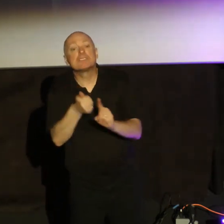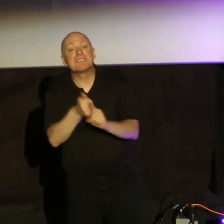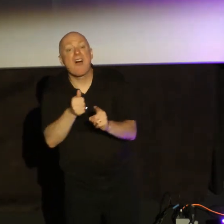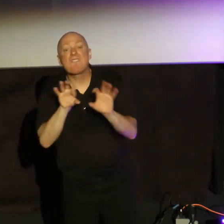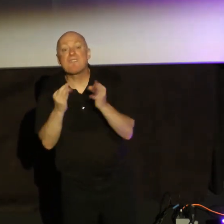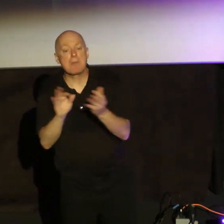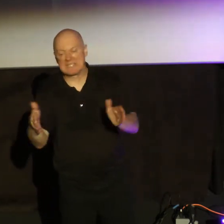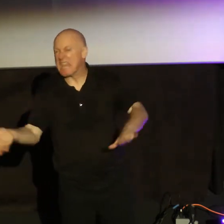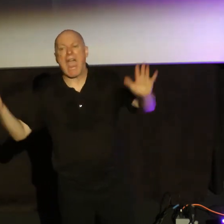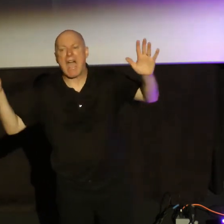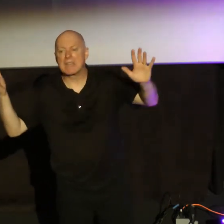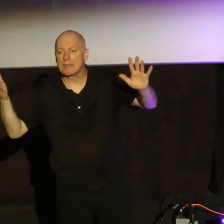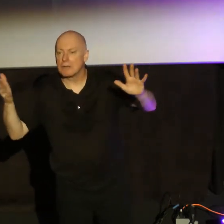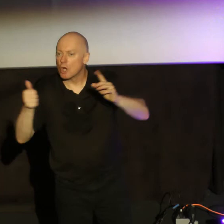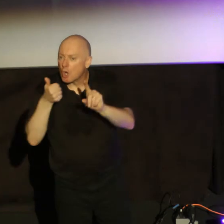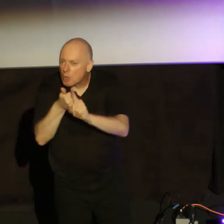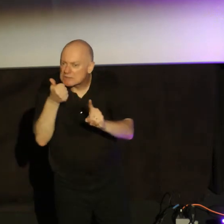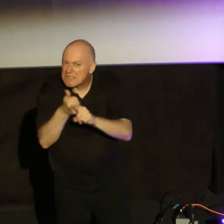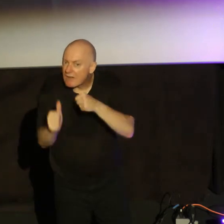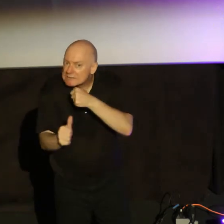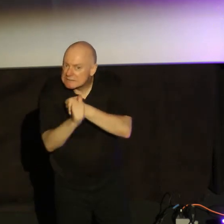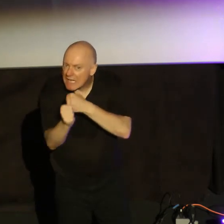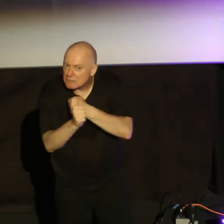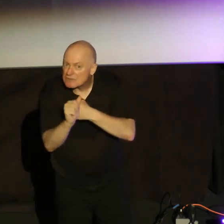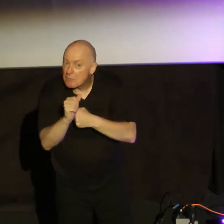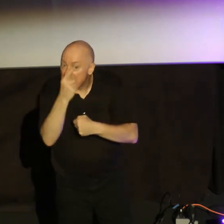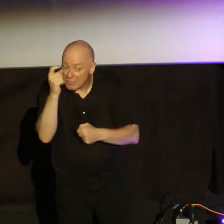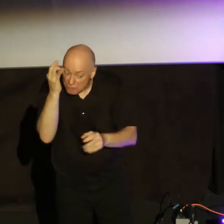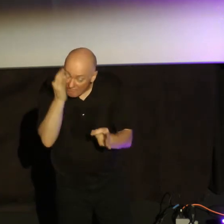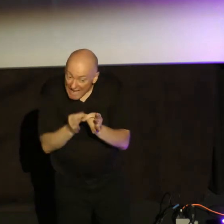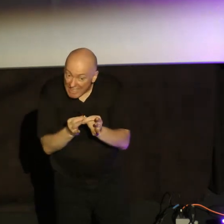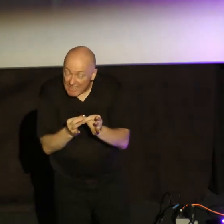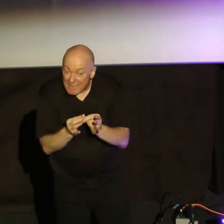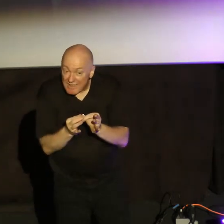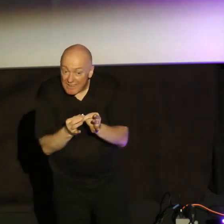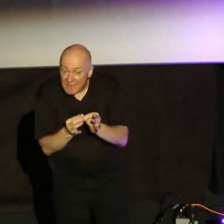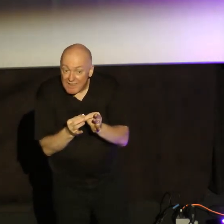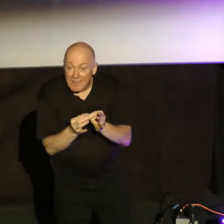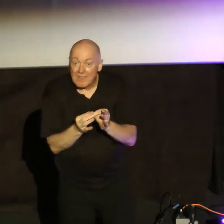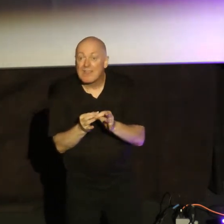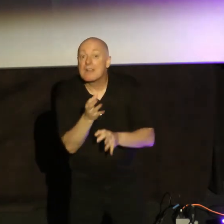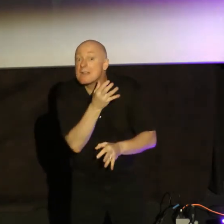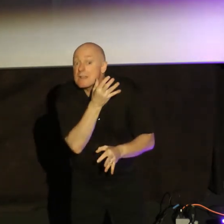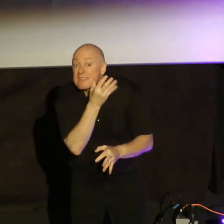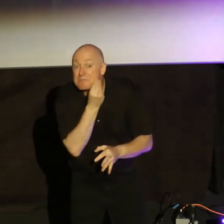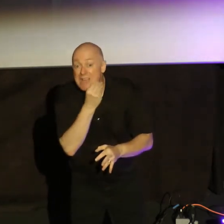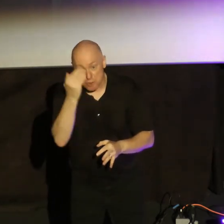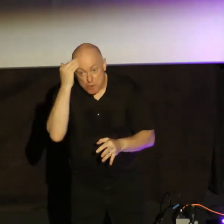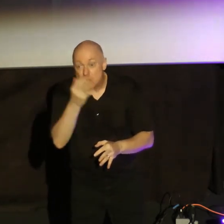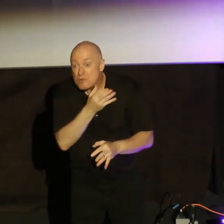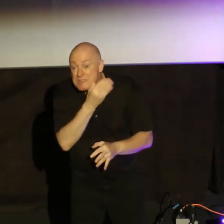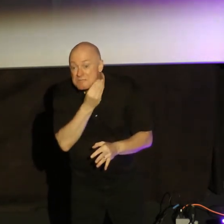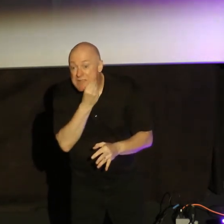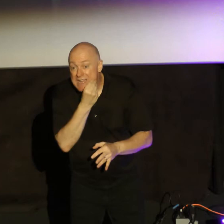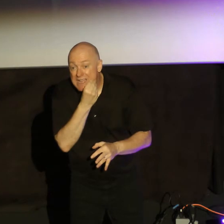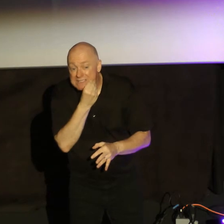the most danger in that time because of her faith. And the spies, do know that the spies told her to stay in her house?